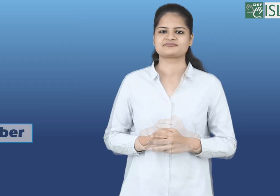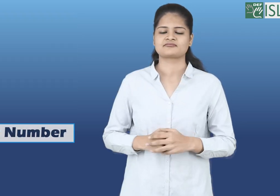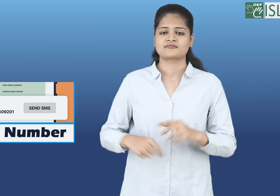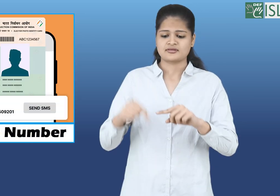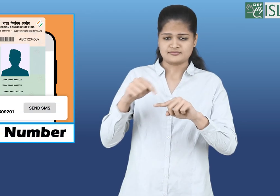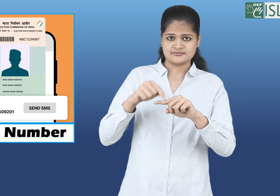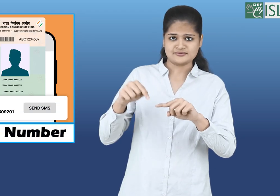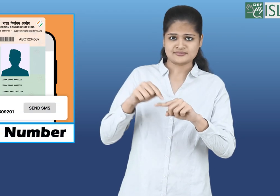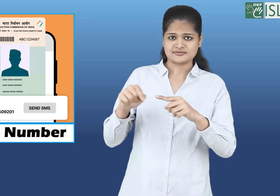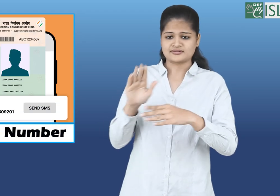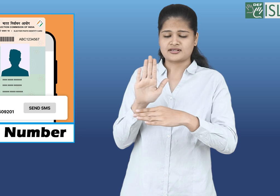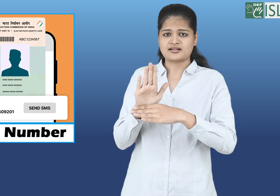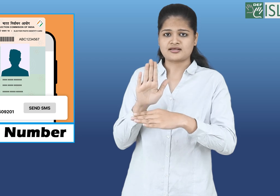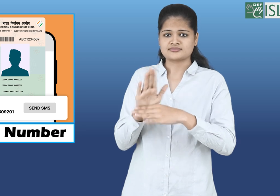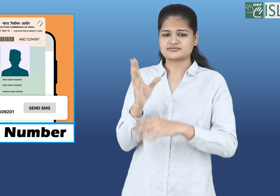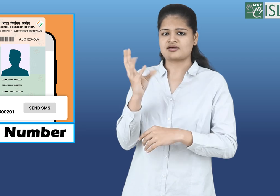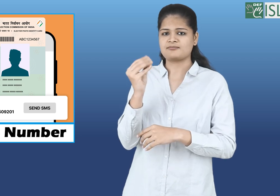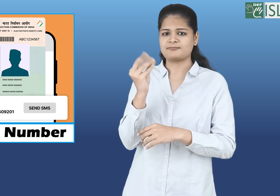E epic number